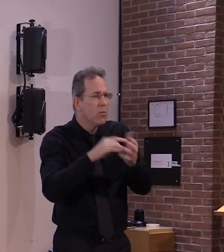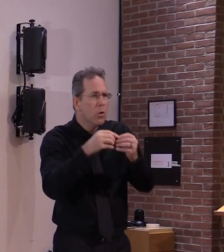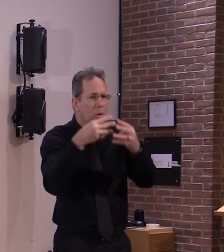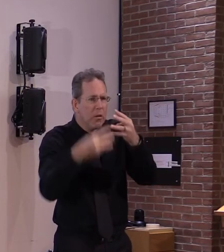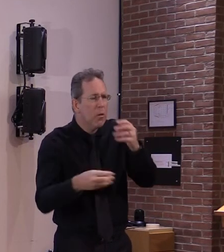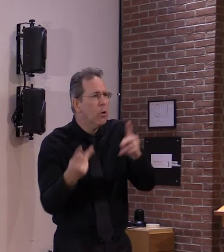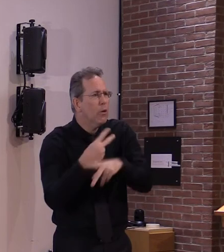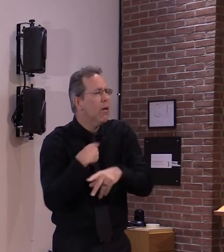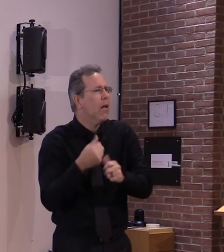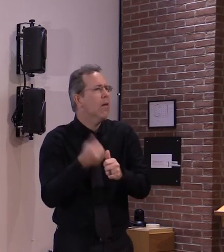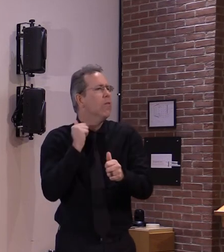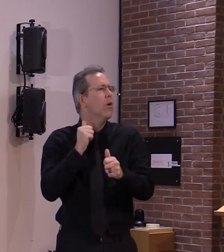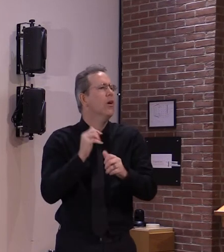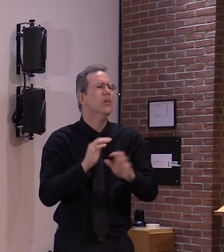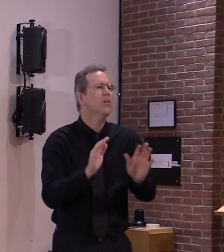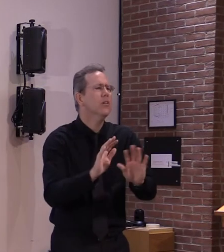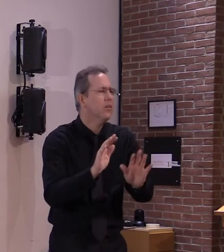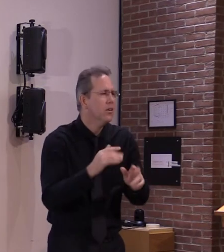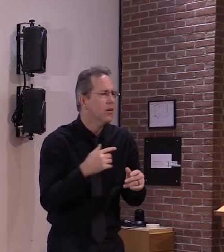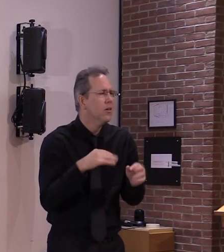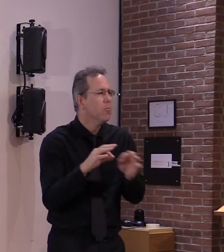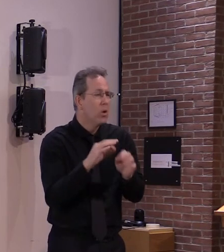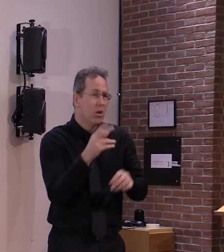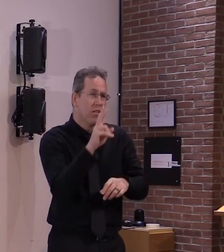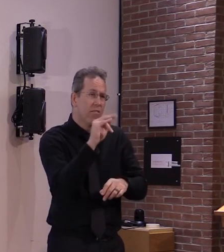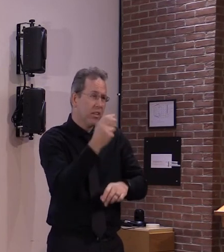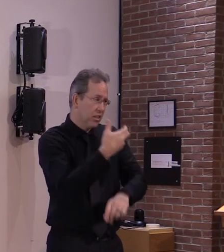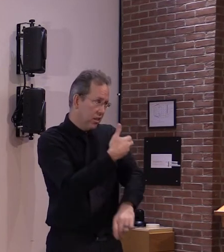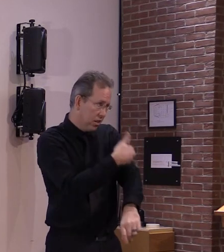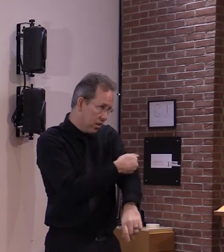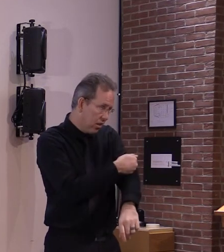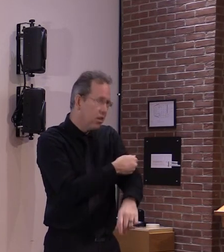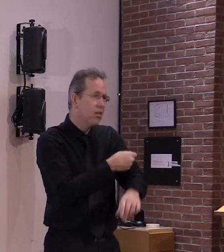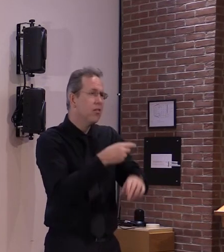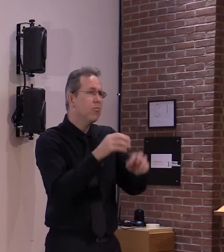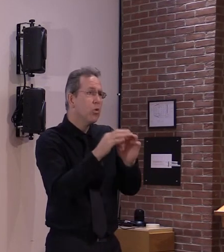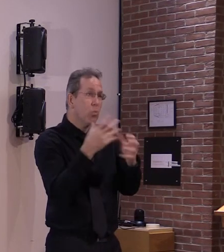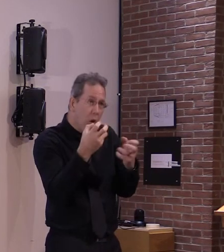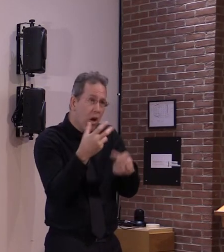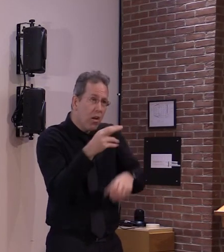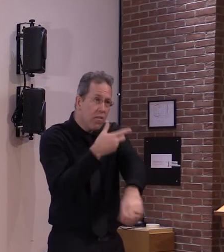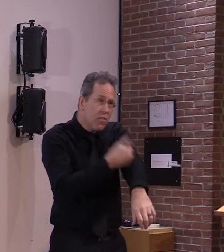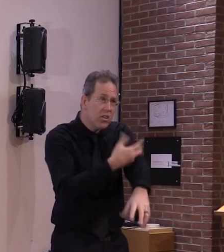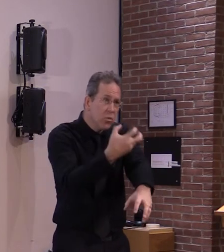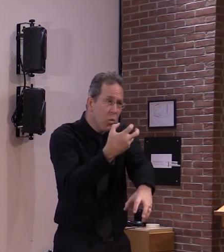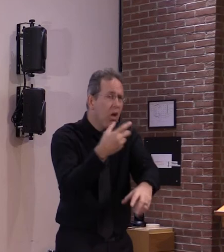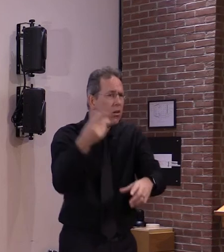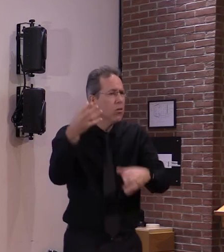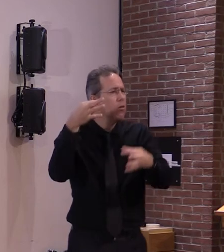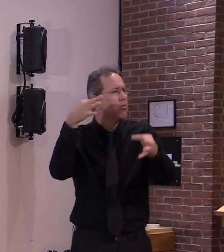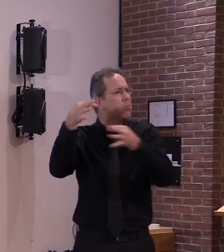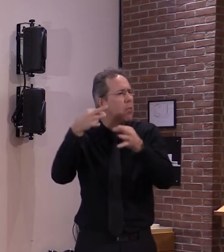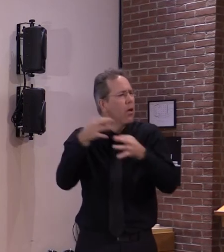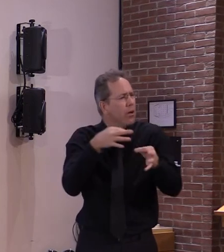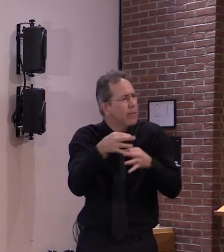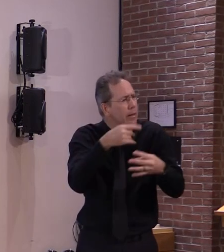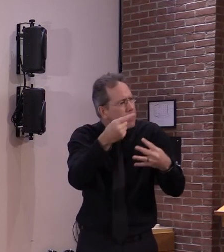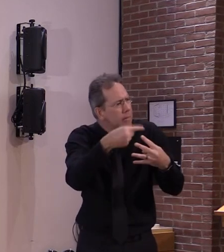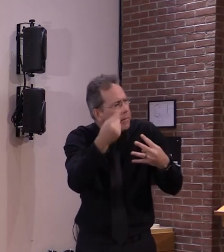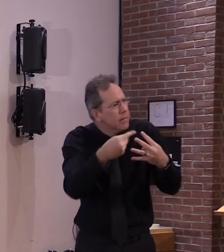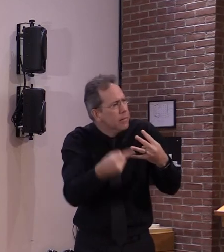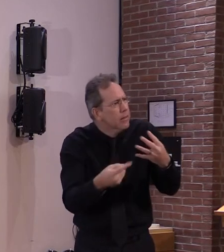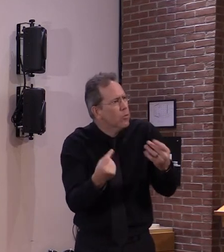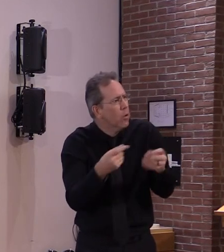consent process that allows them to make their decision knowing uh what is unlikely